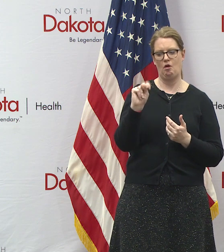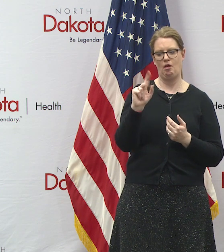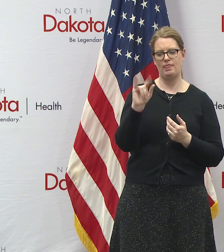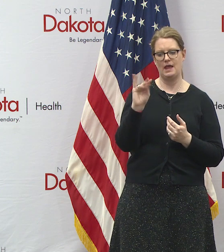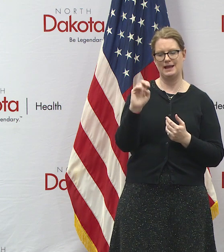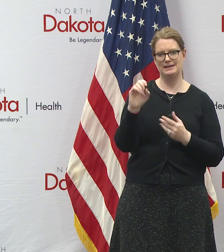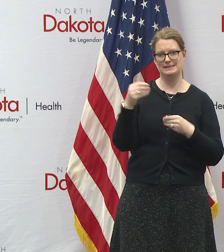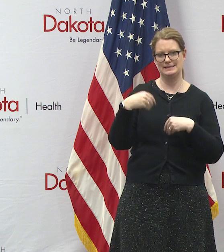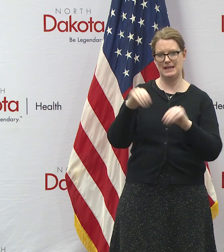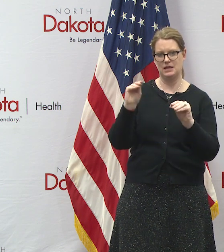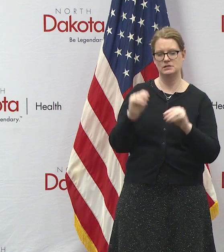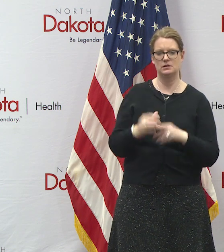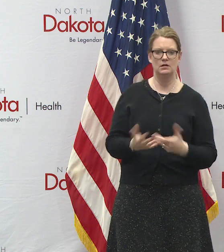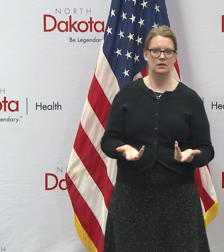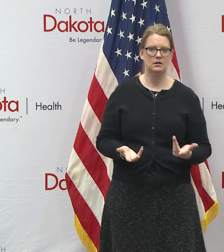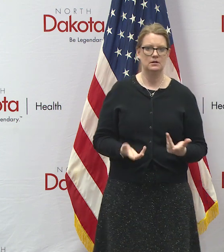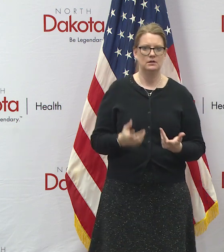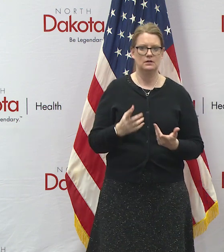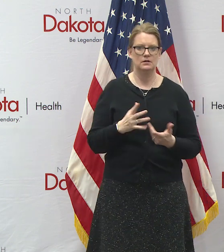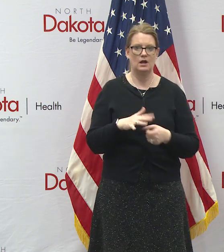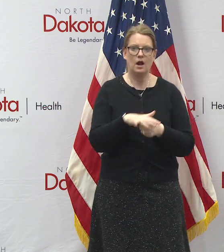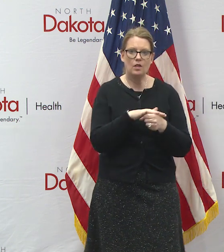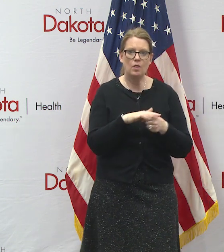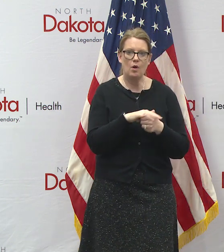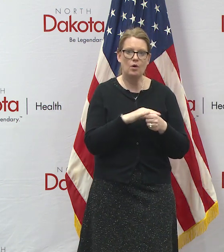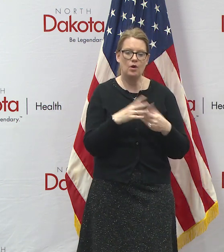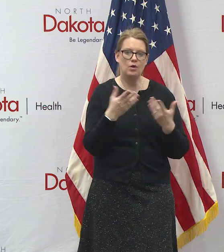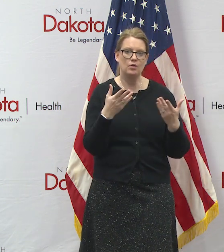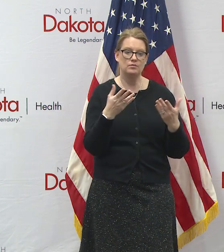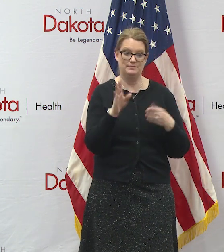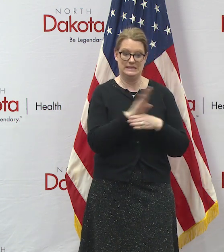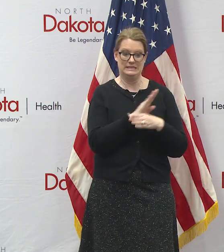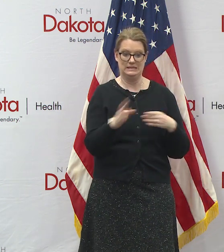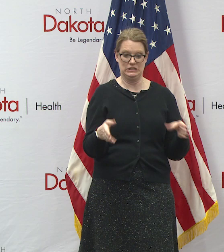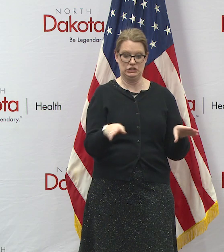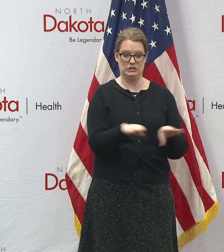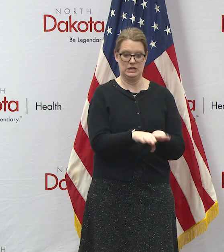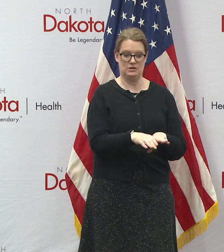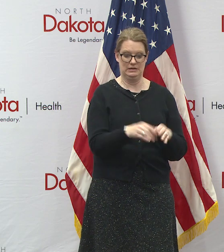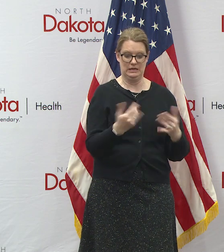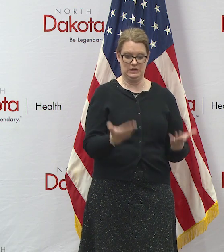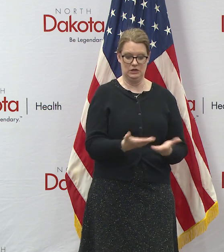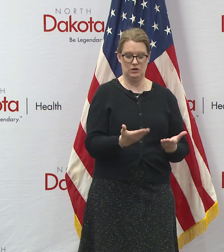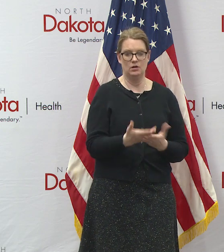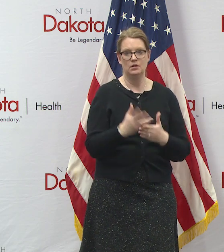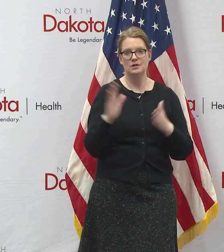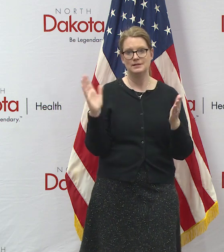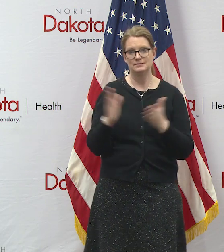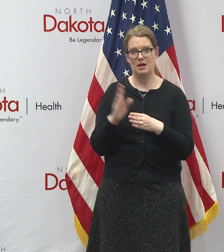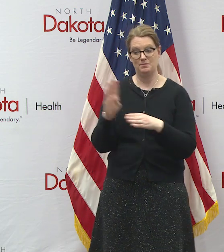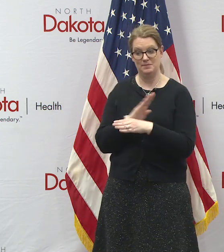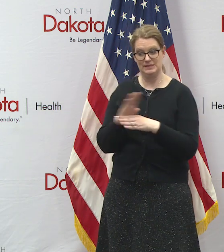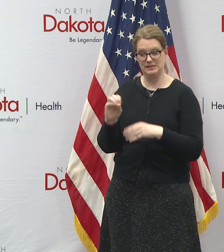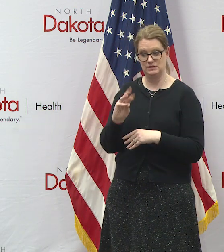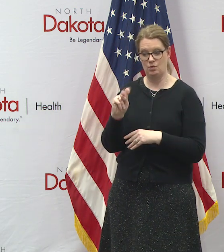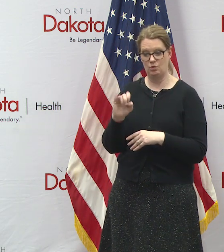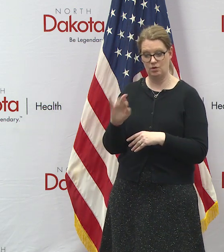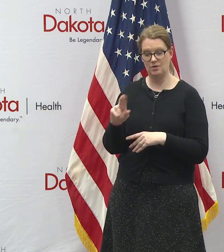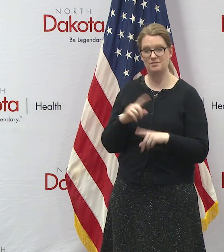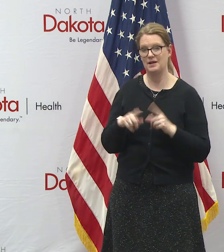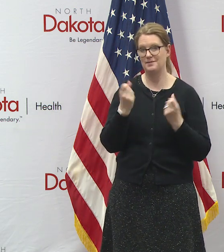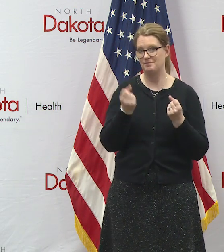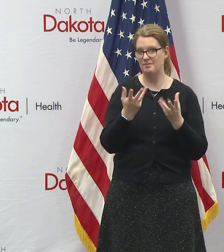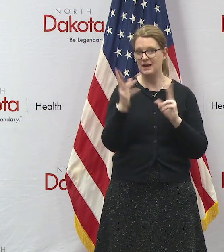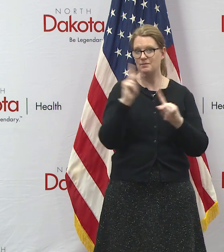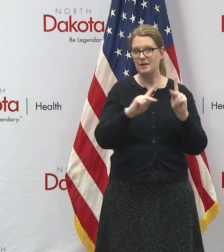you know it doesn't help a local retailer that may be shut down right now a small business owner they're in tough shape but we know a lot of people